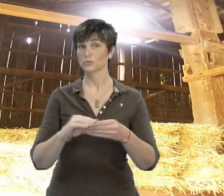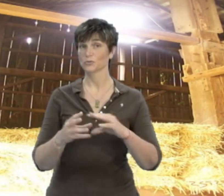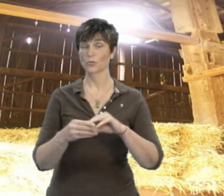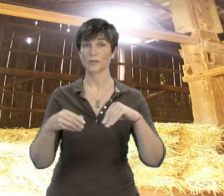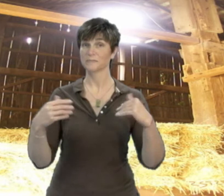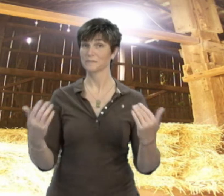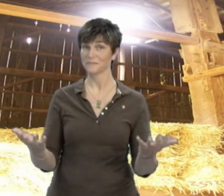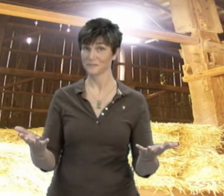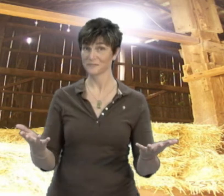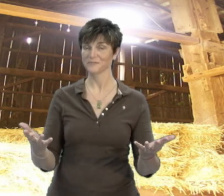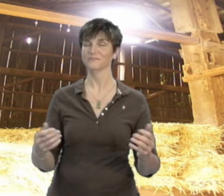Now, the story.